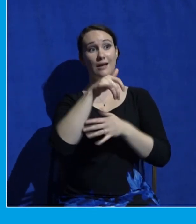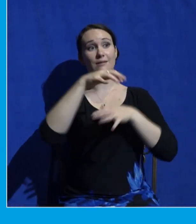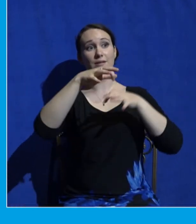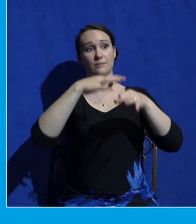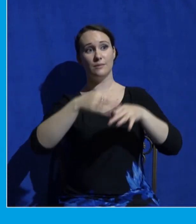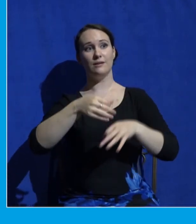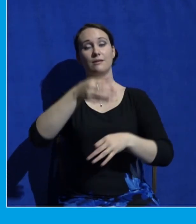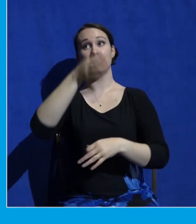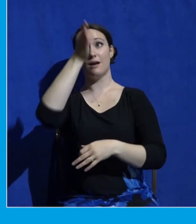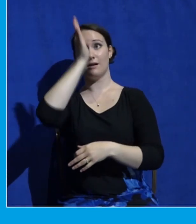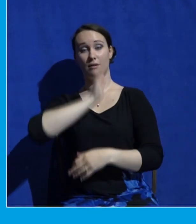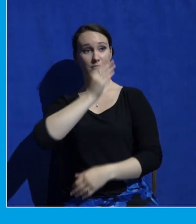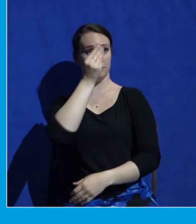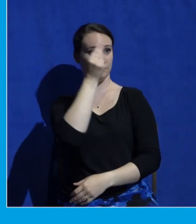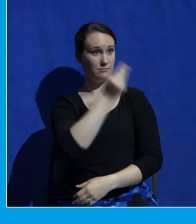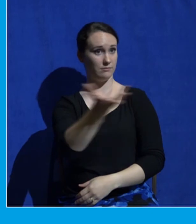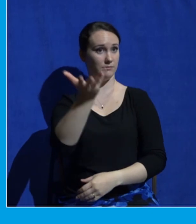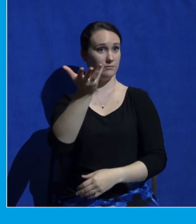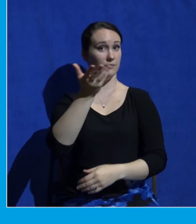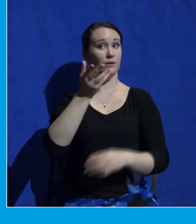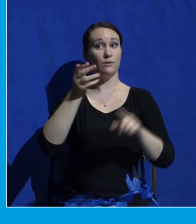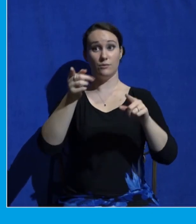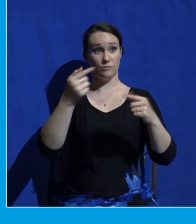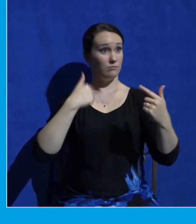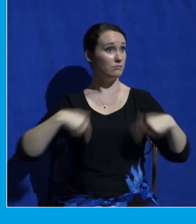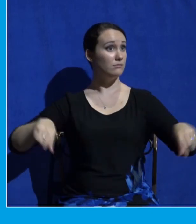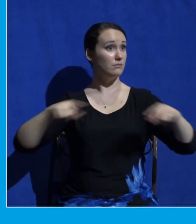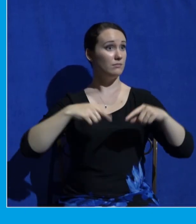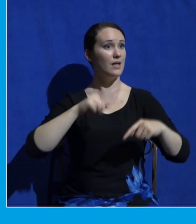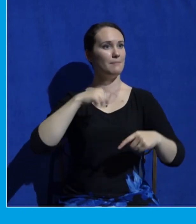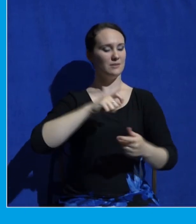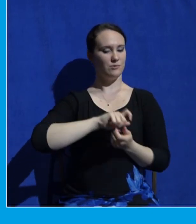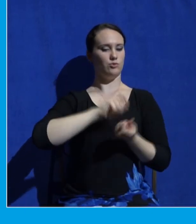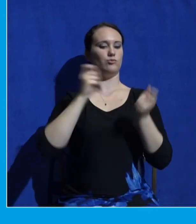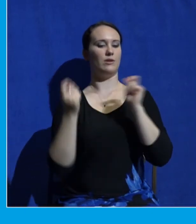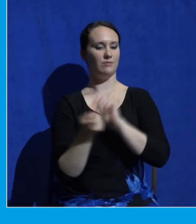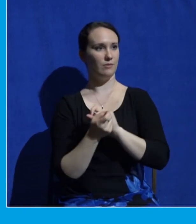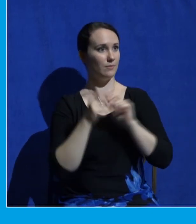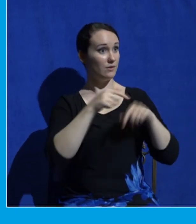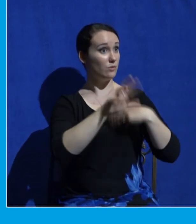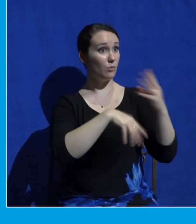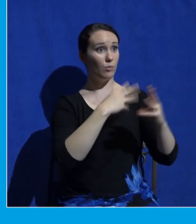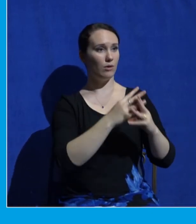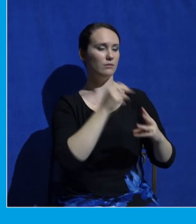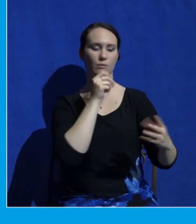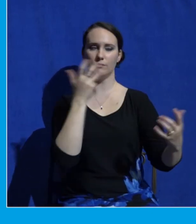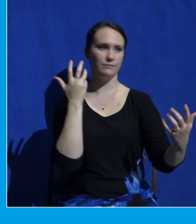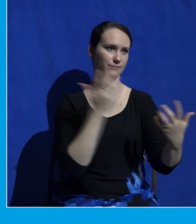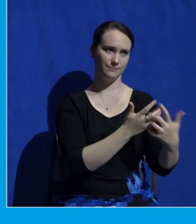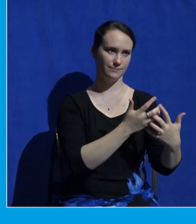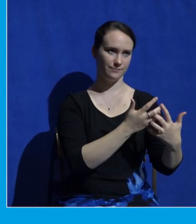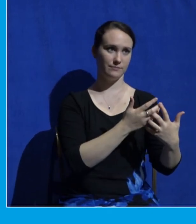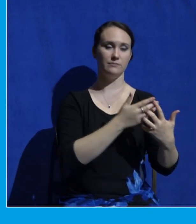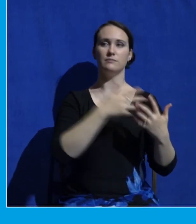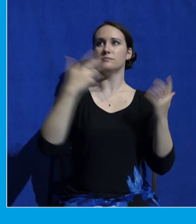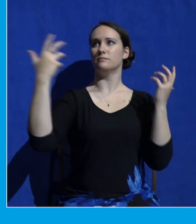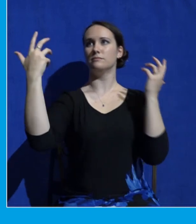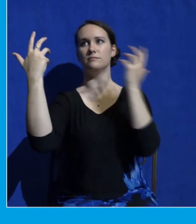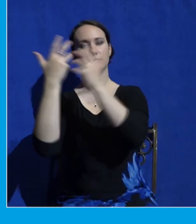transformed to live for another world not this world. You live you have in your mind another